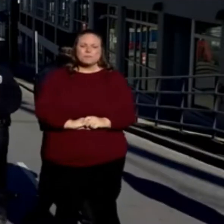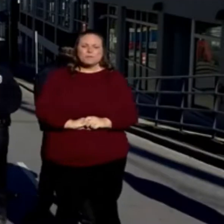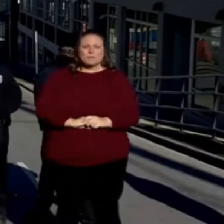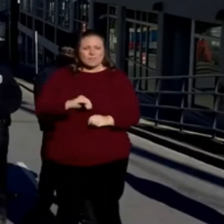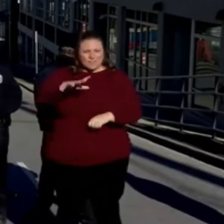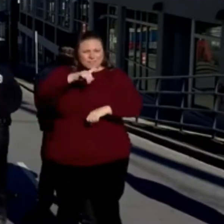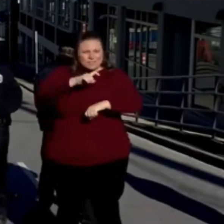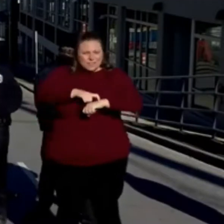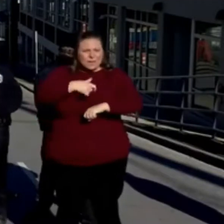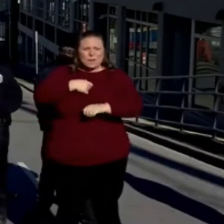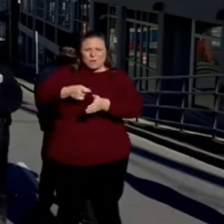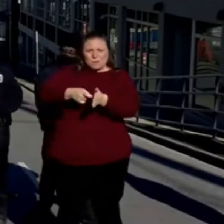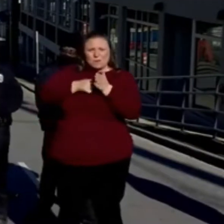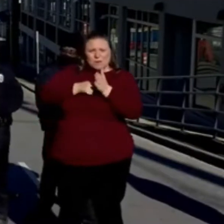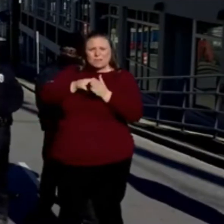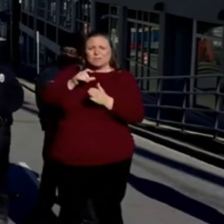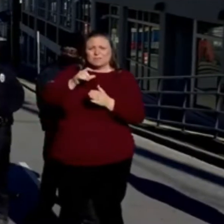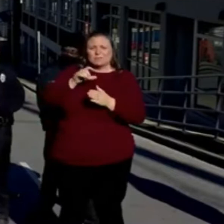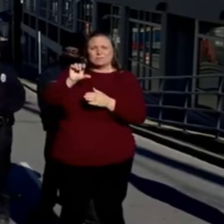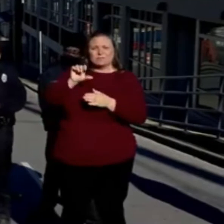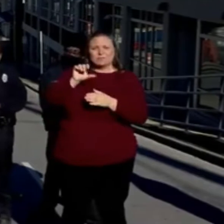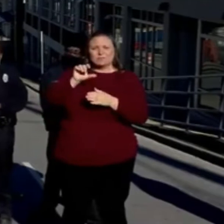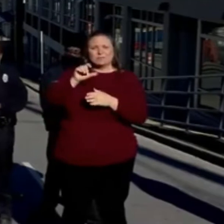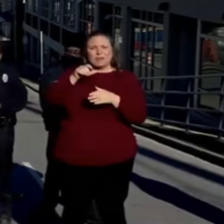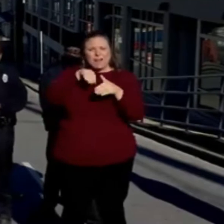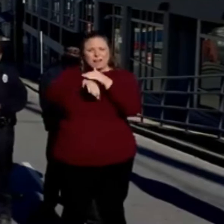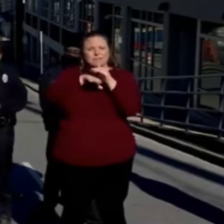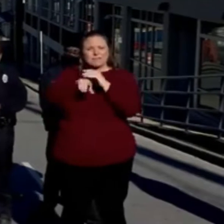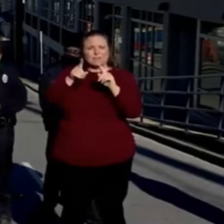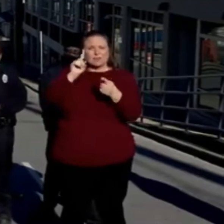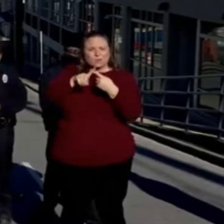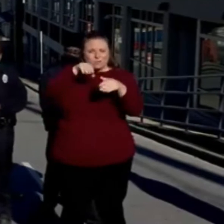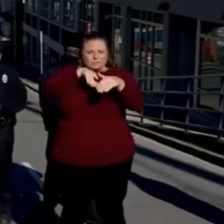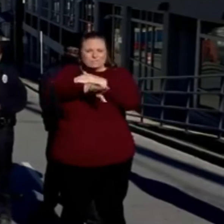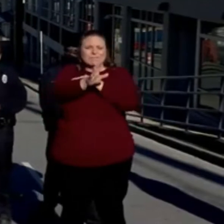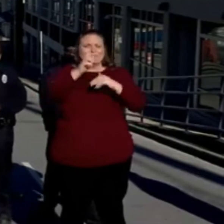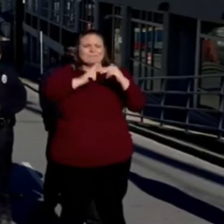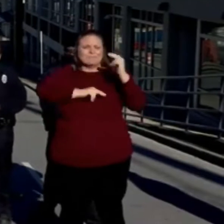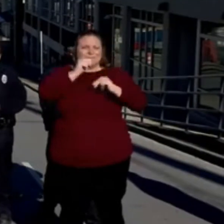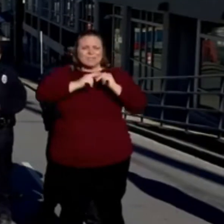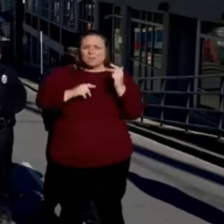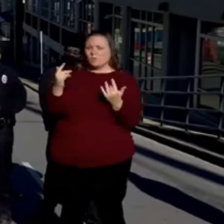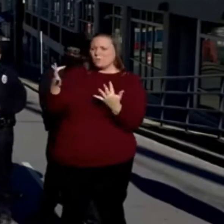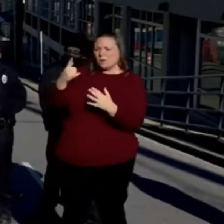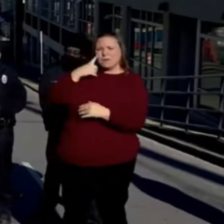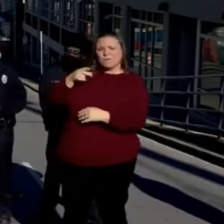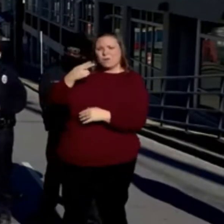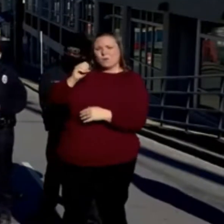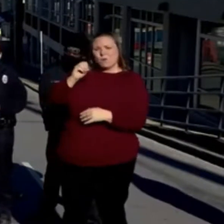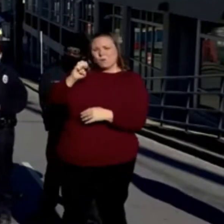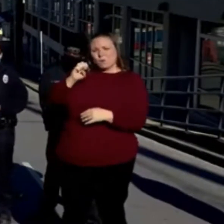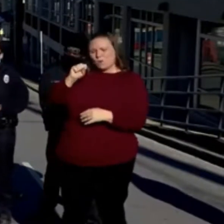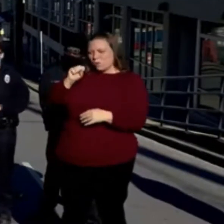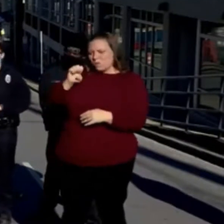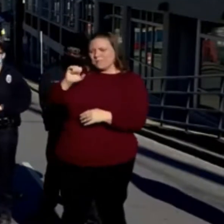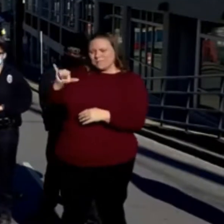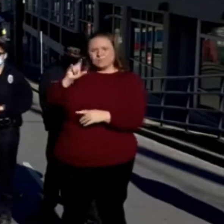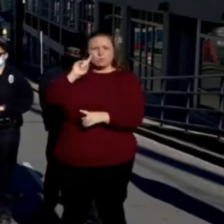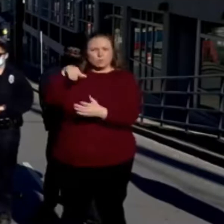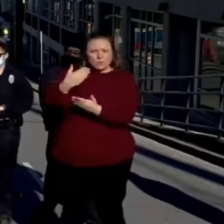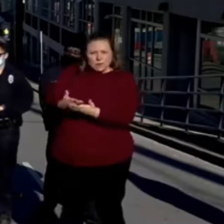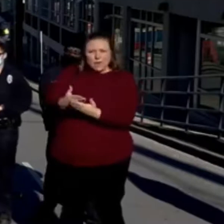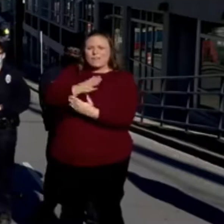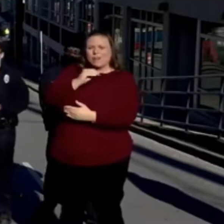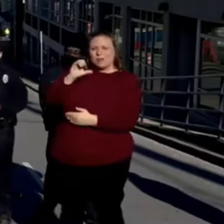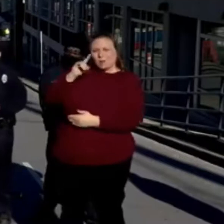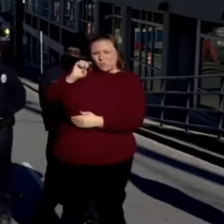At that time, I requested code to get access into the building. I was waiting on Officer Hosey to show up and the